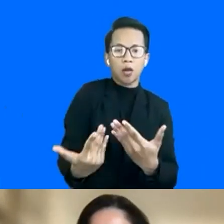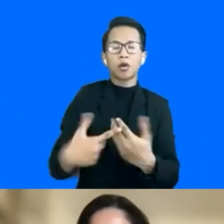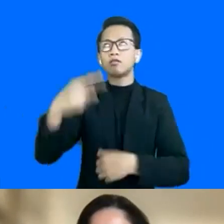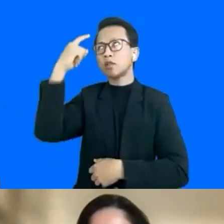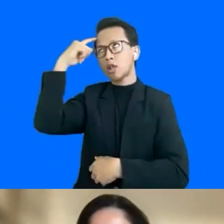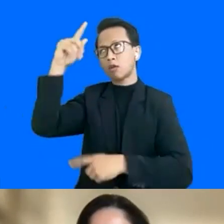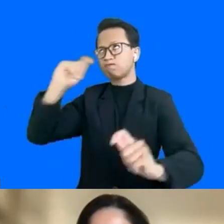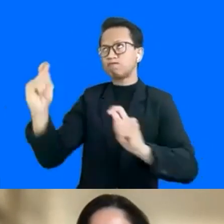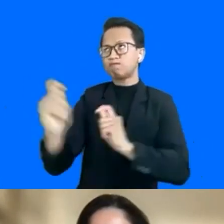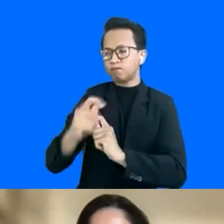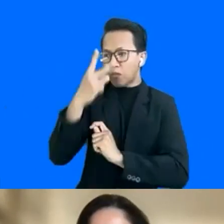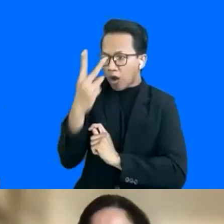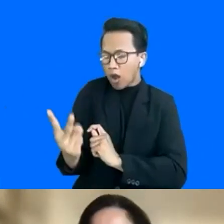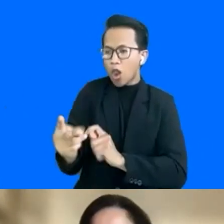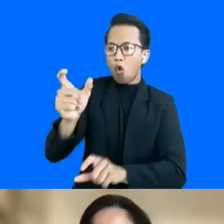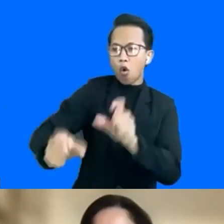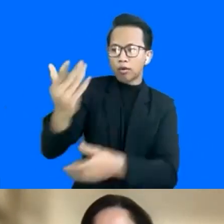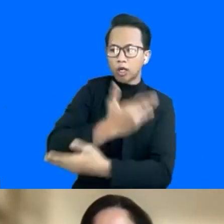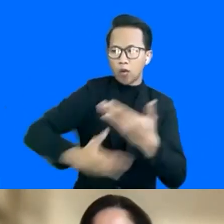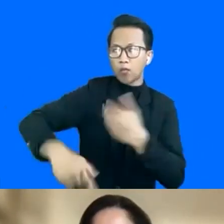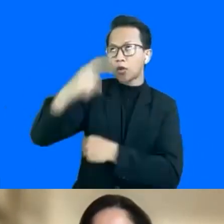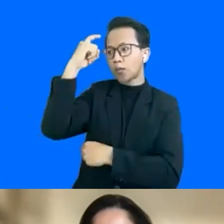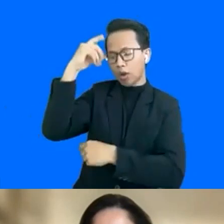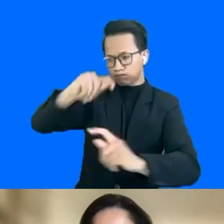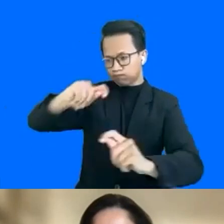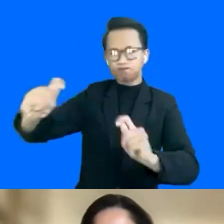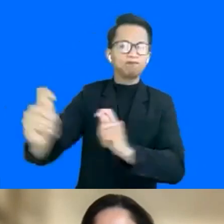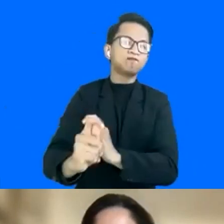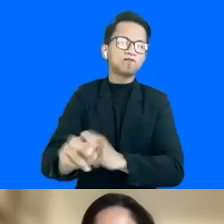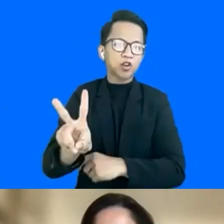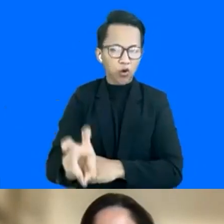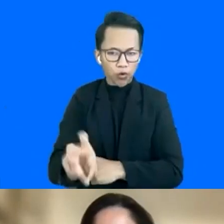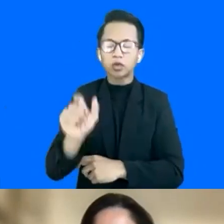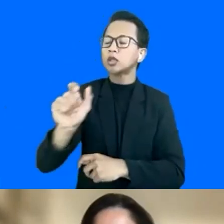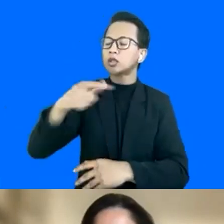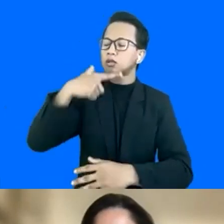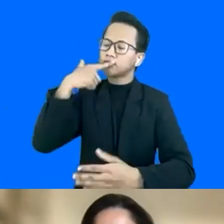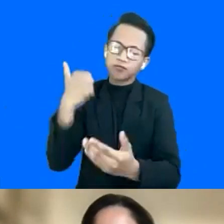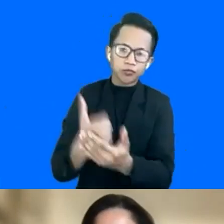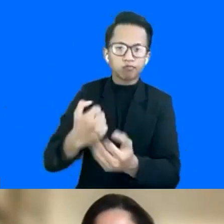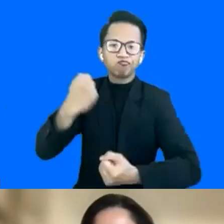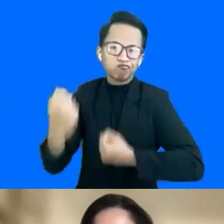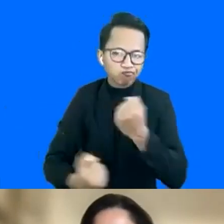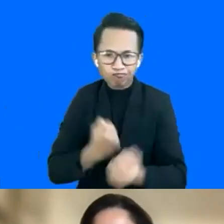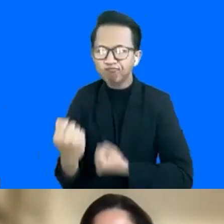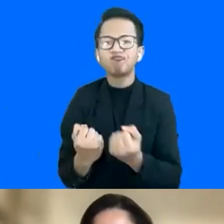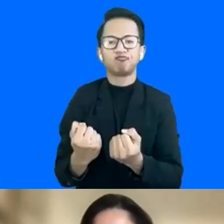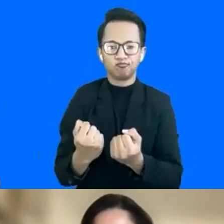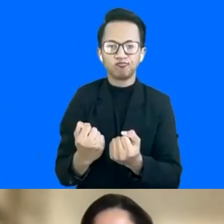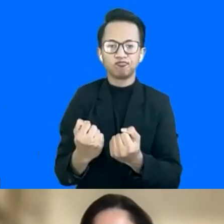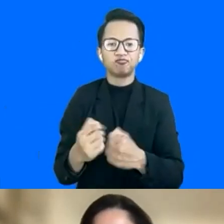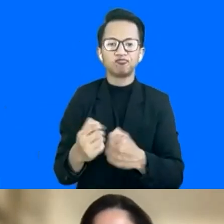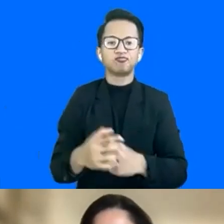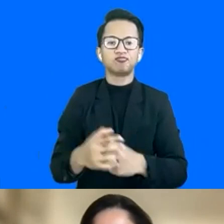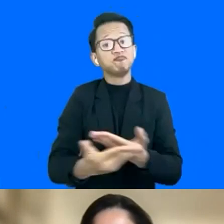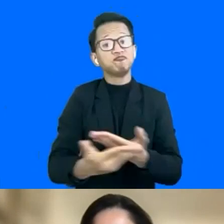people with disabilities and that is something that definitely needs to be worked on I'll leave you all